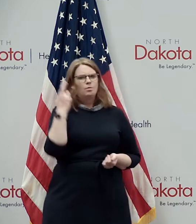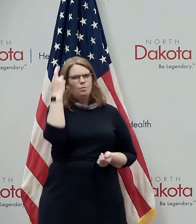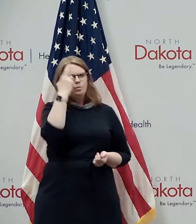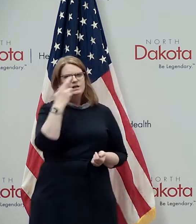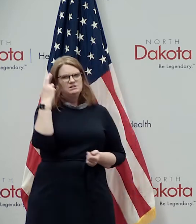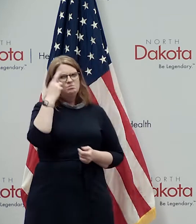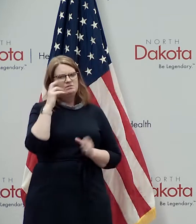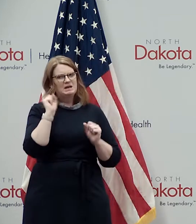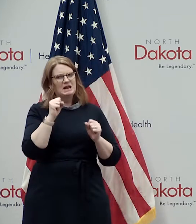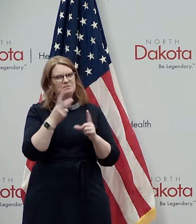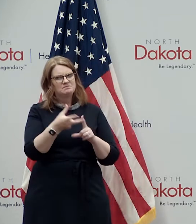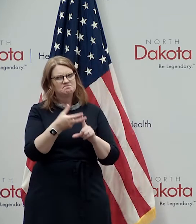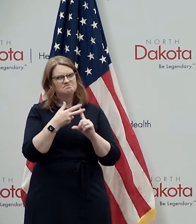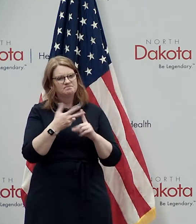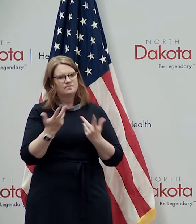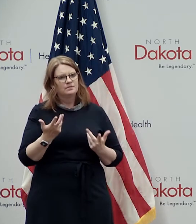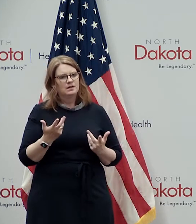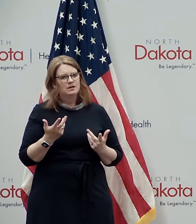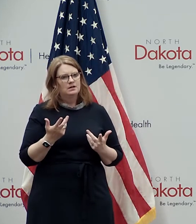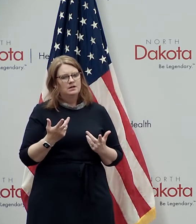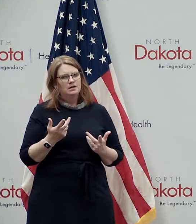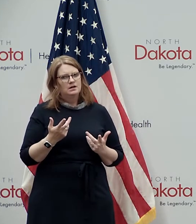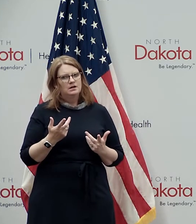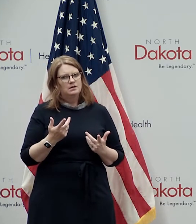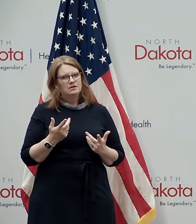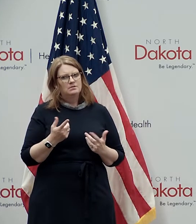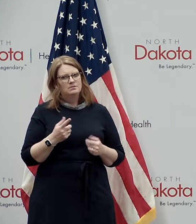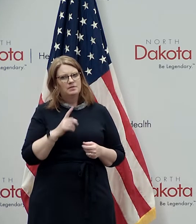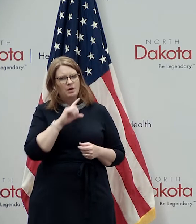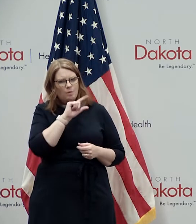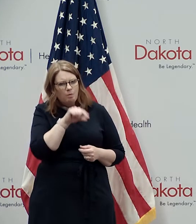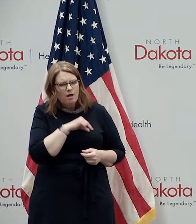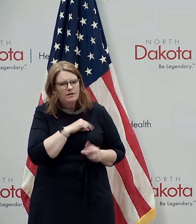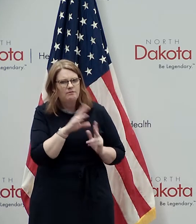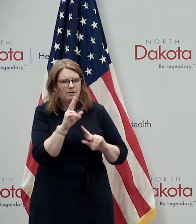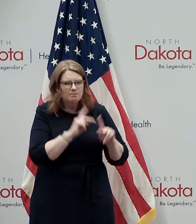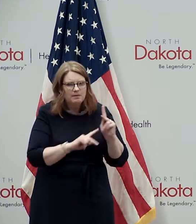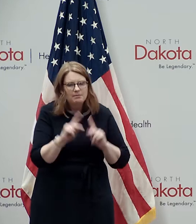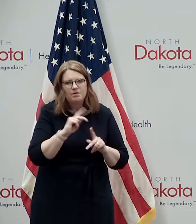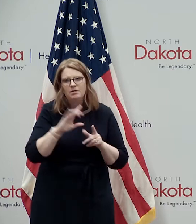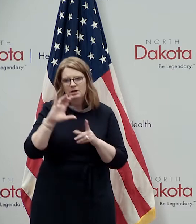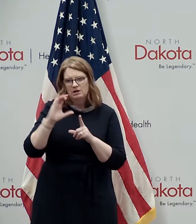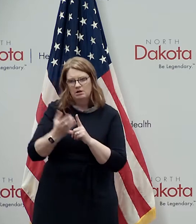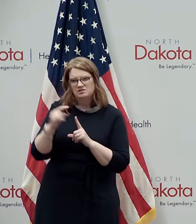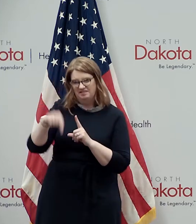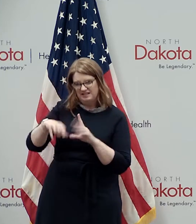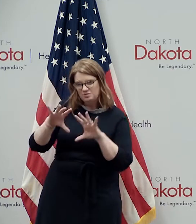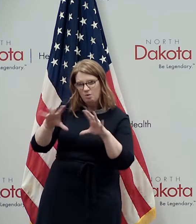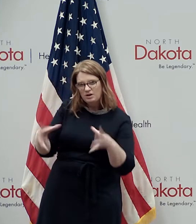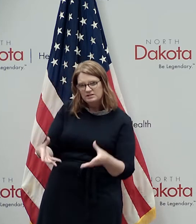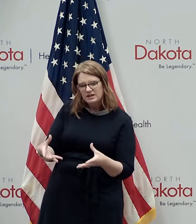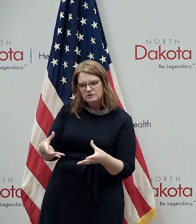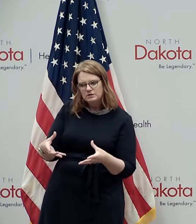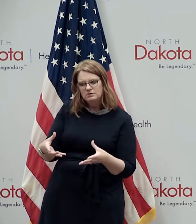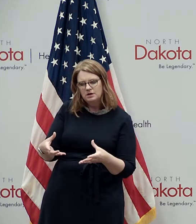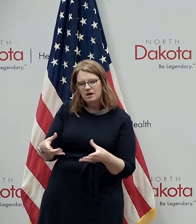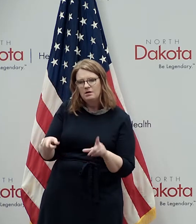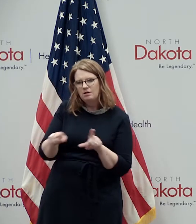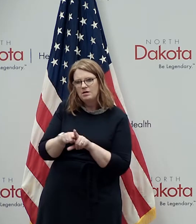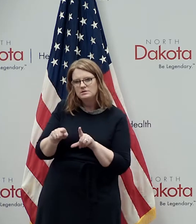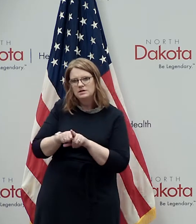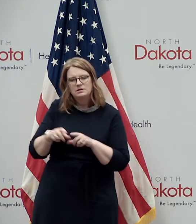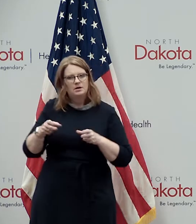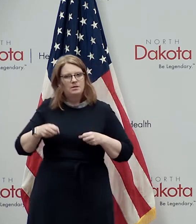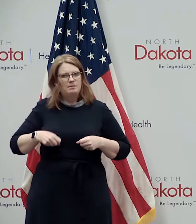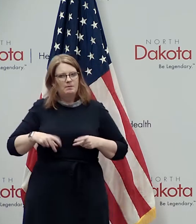the quality of our our people the culture of our organization and the opportunity to be part of